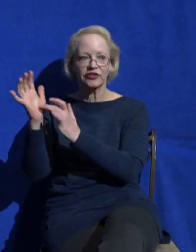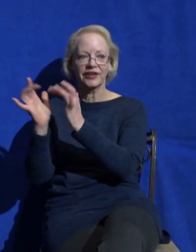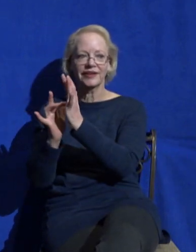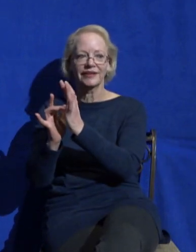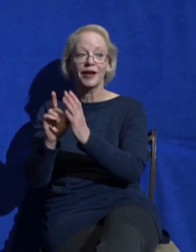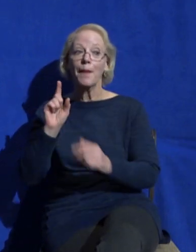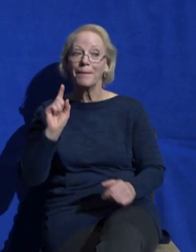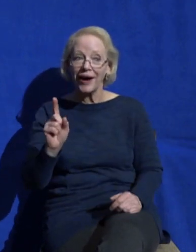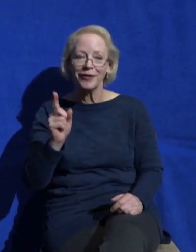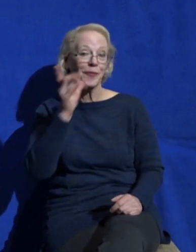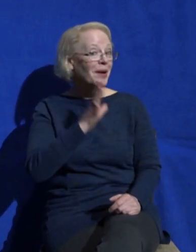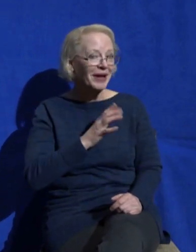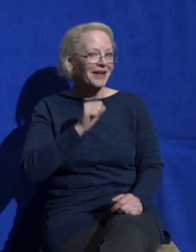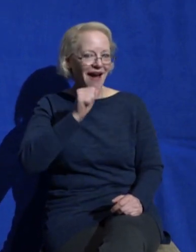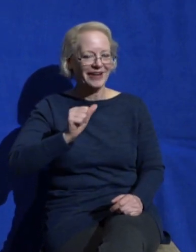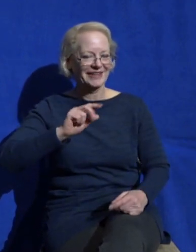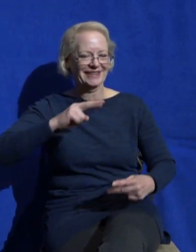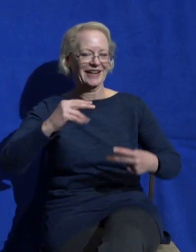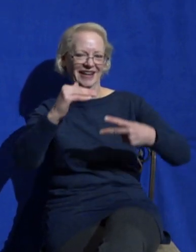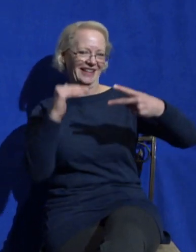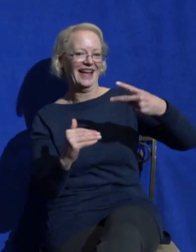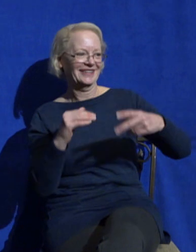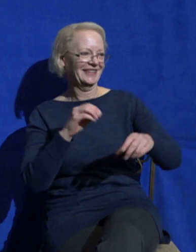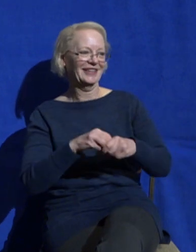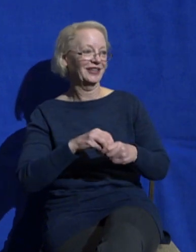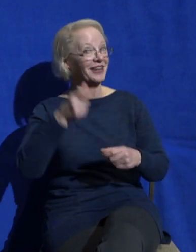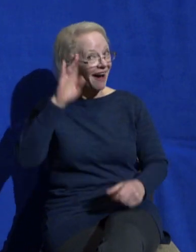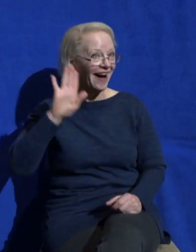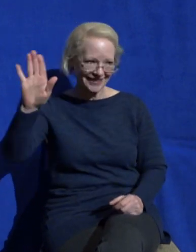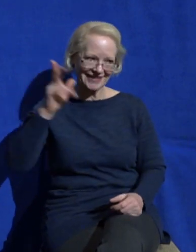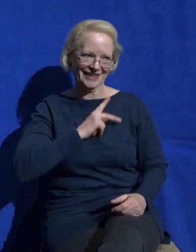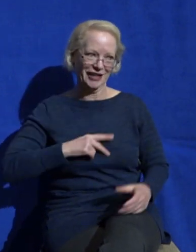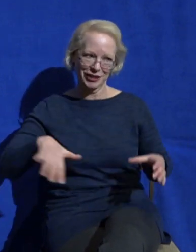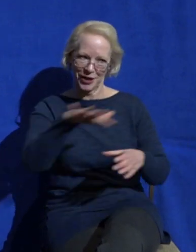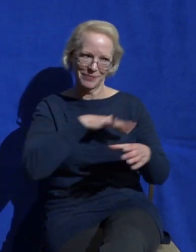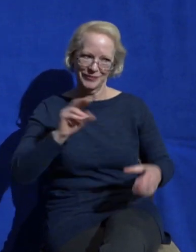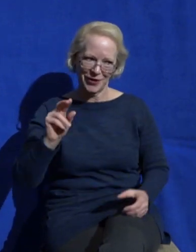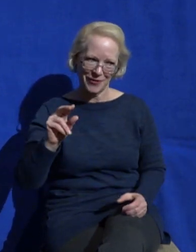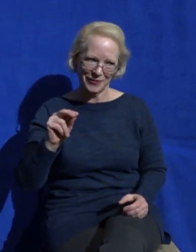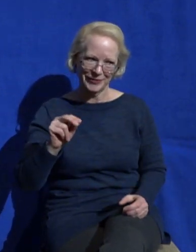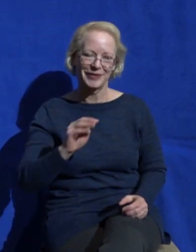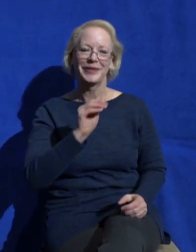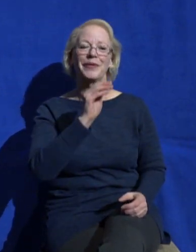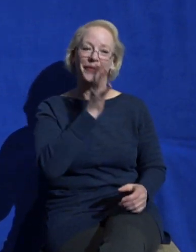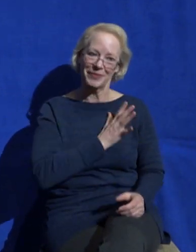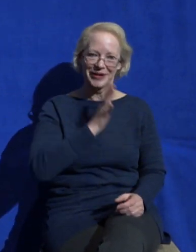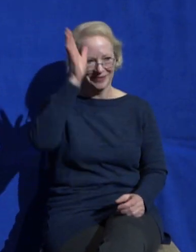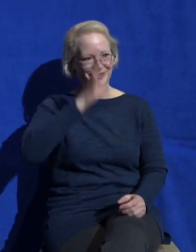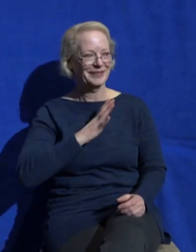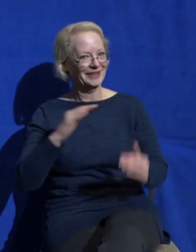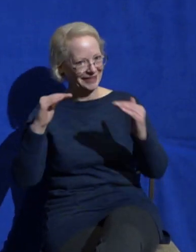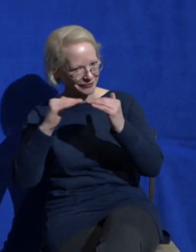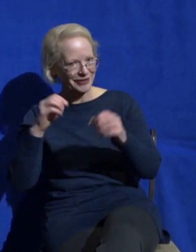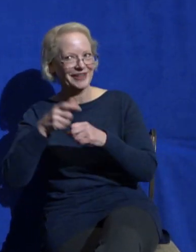amen? Right? They're not second-class citizens in the kingdom of God. So Mary takes the position of a disciple